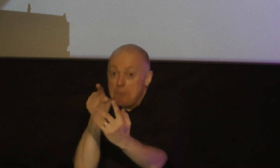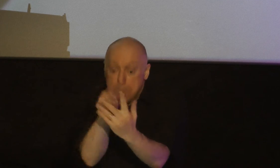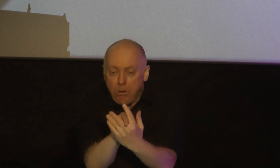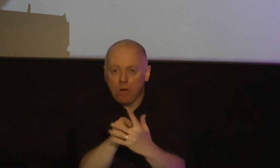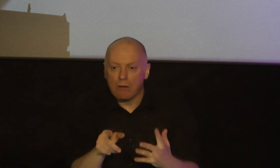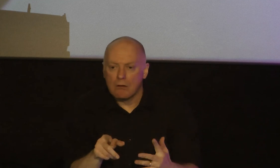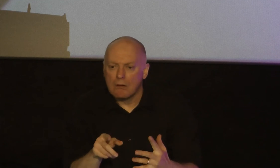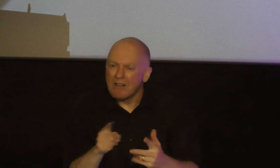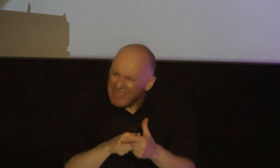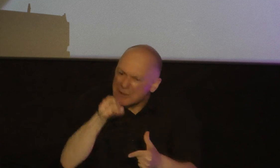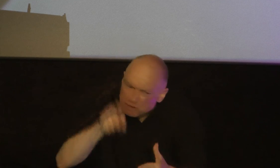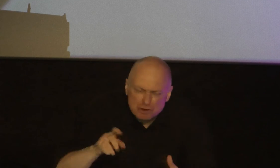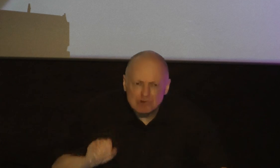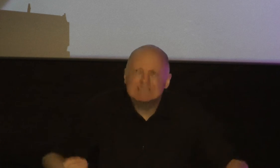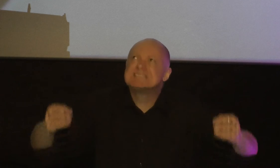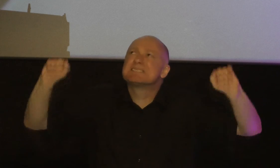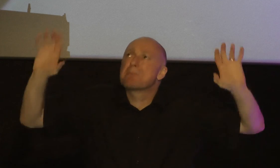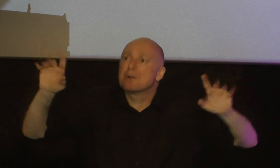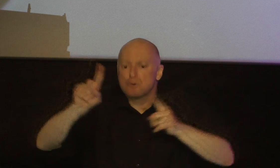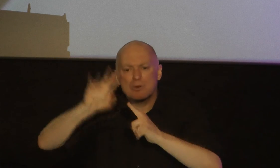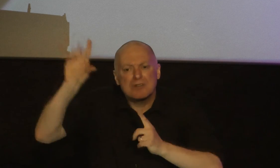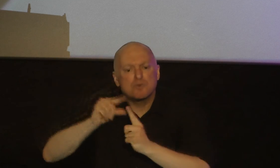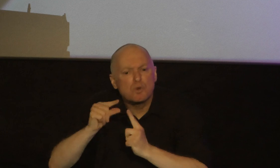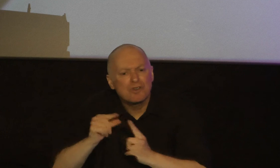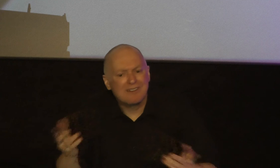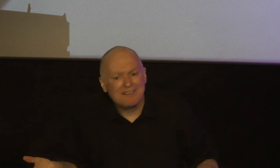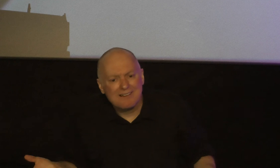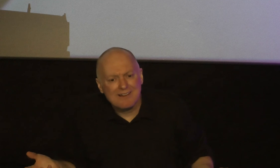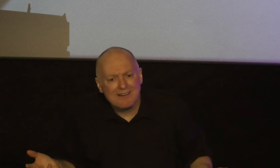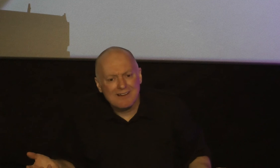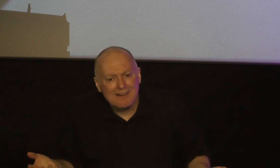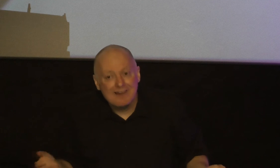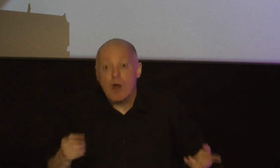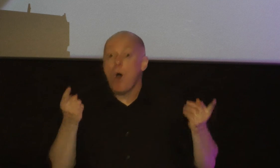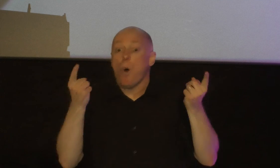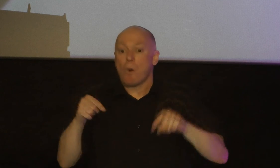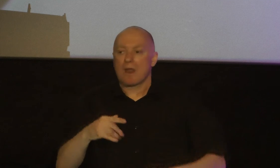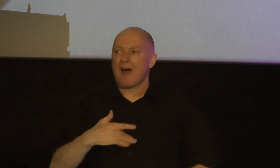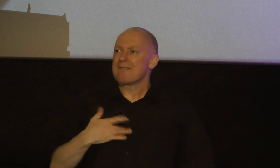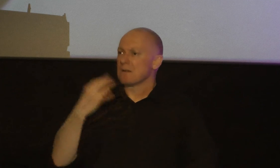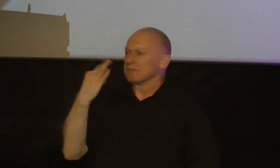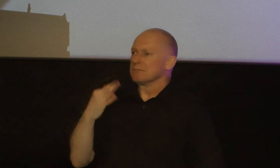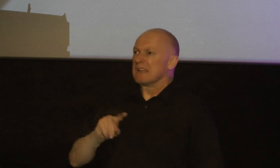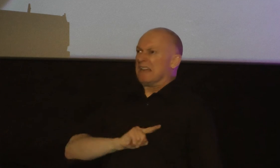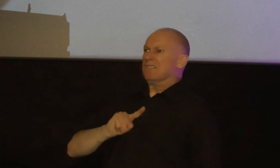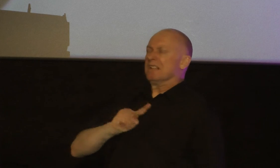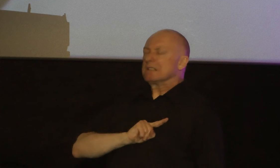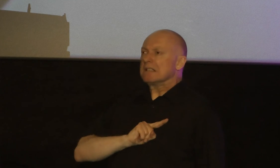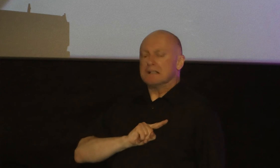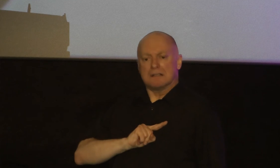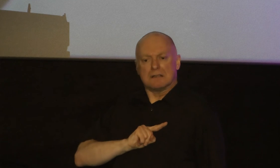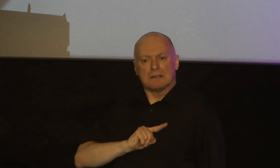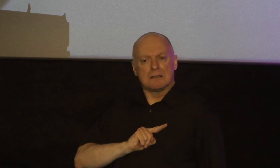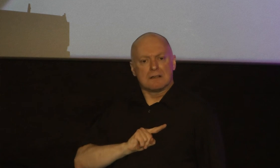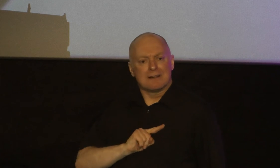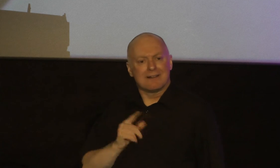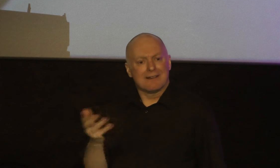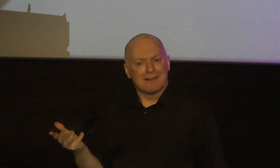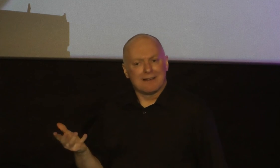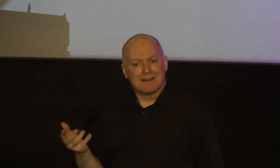ought to submit our lives to it and so when I'm convicted by God's word I need to make a